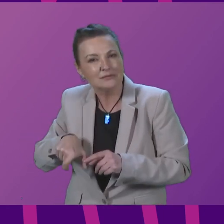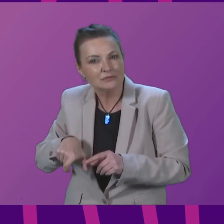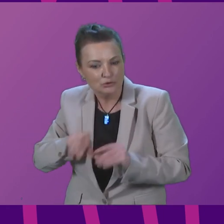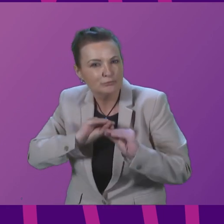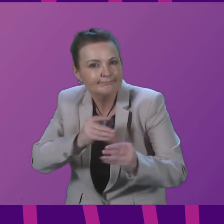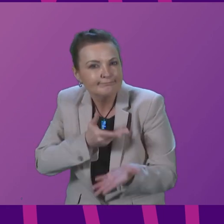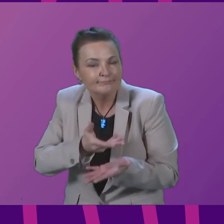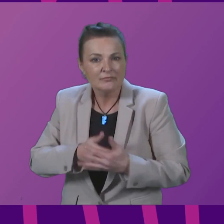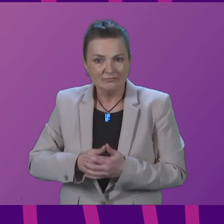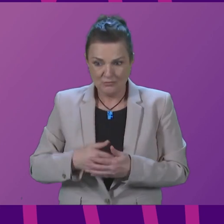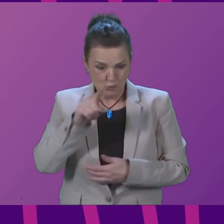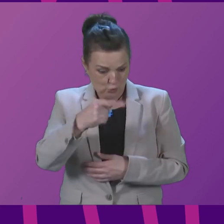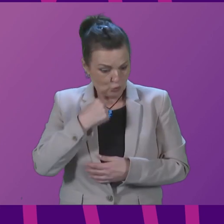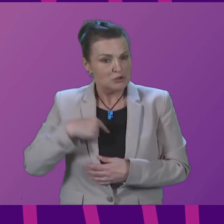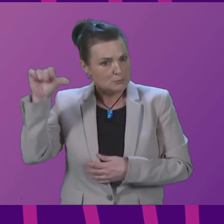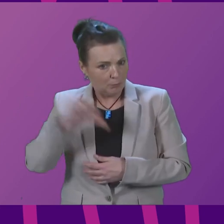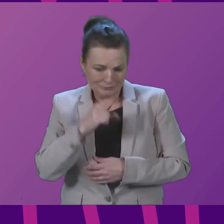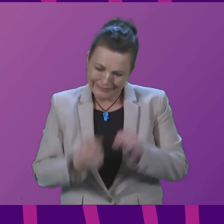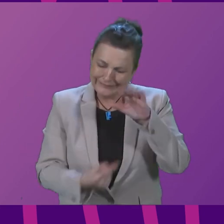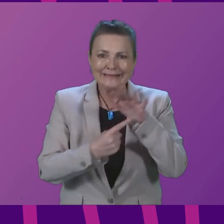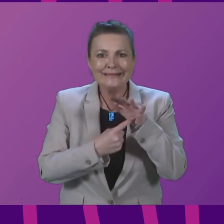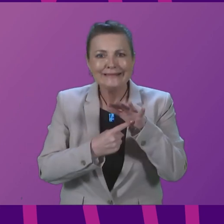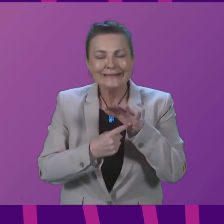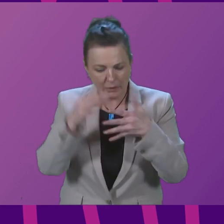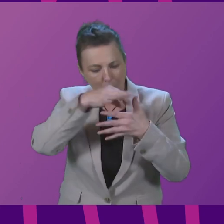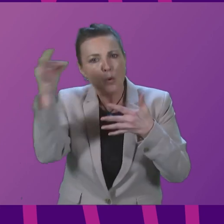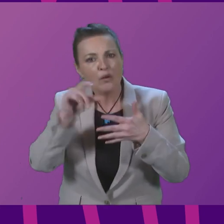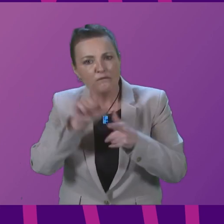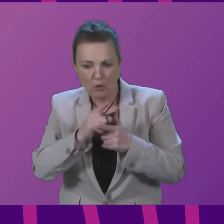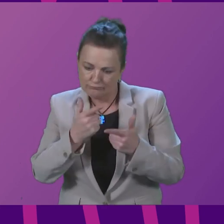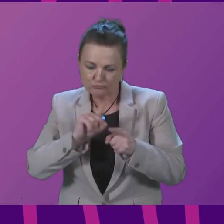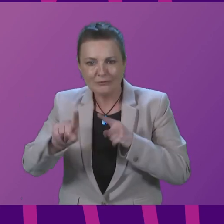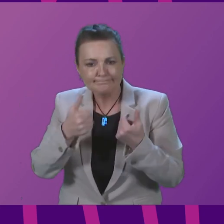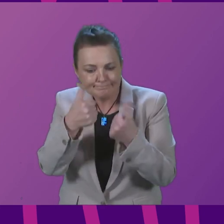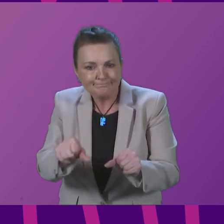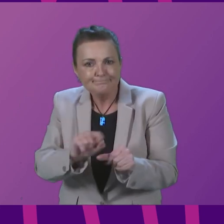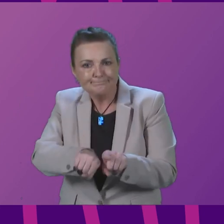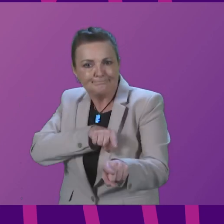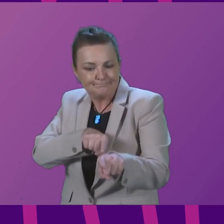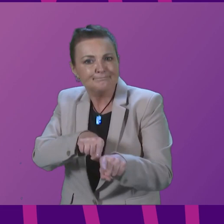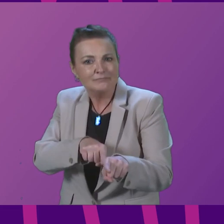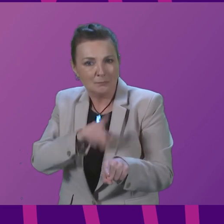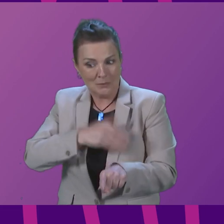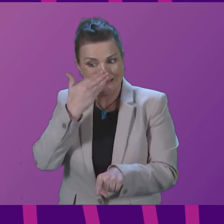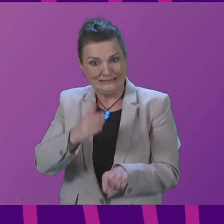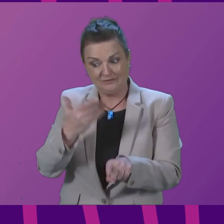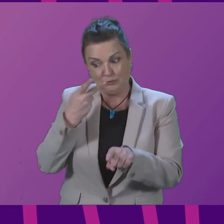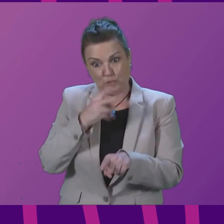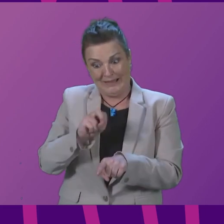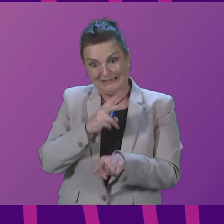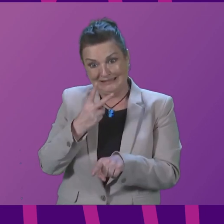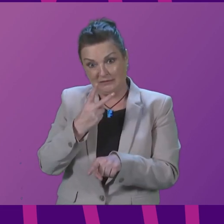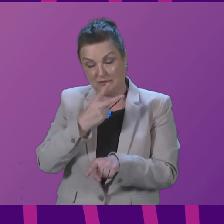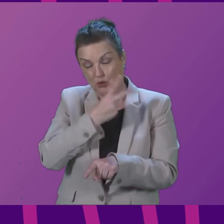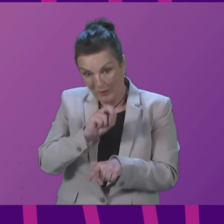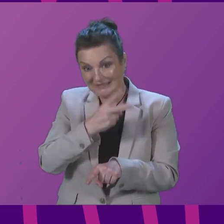in the schools when it comes to addressing the attainment gap but we know that between 2018 and 2021 the Curriculum for Excellence achievement